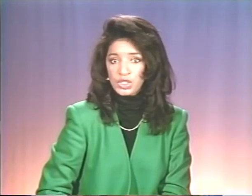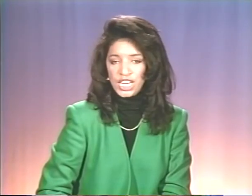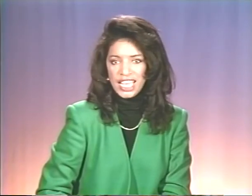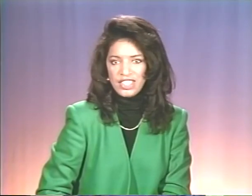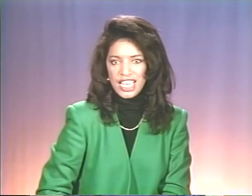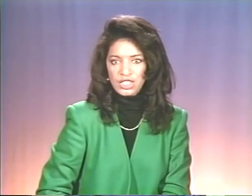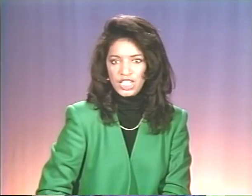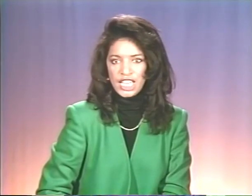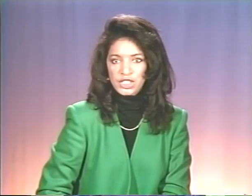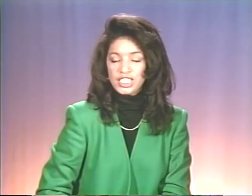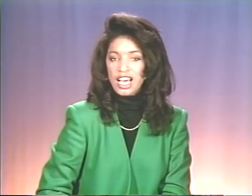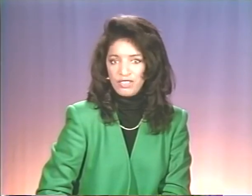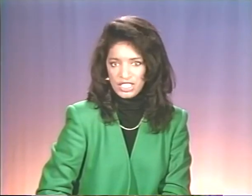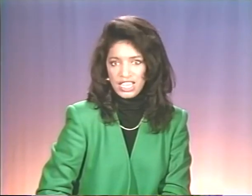in the education of the deaf.